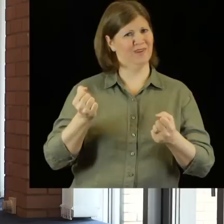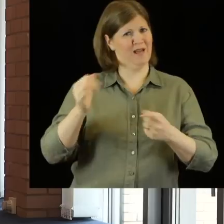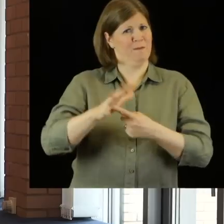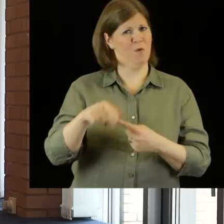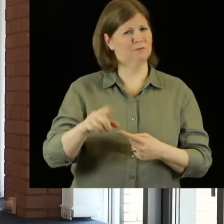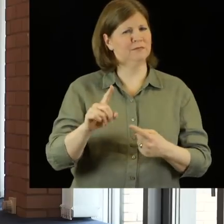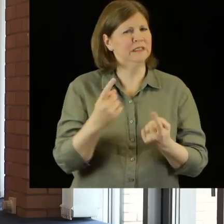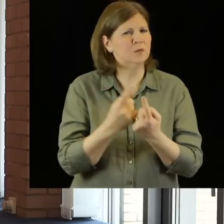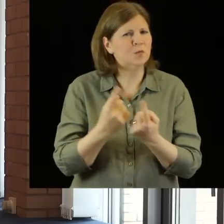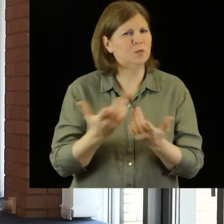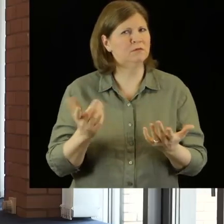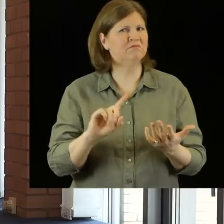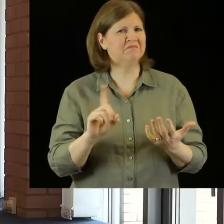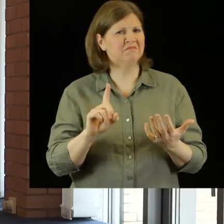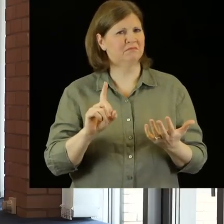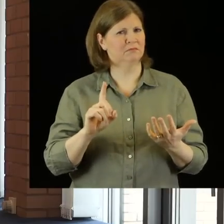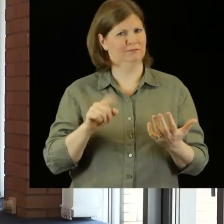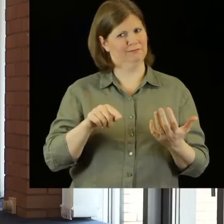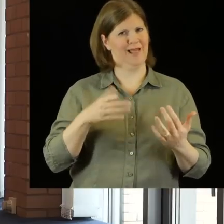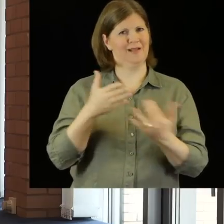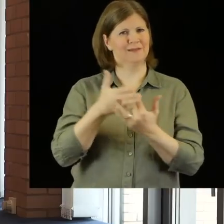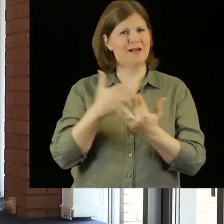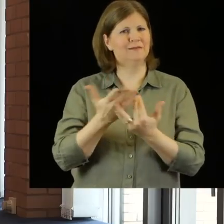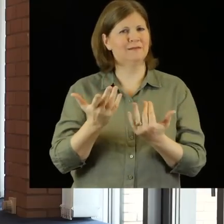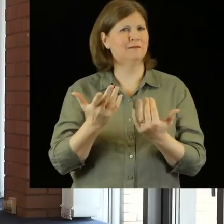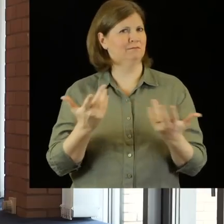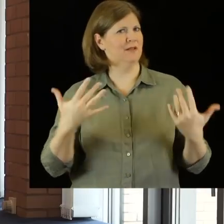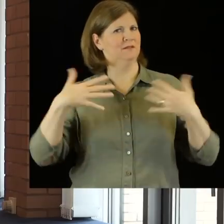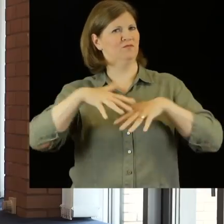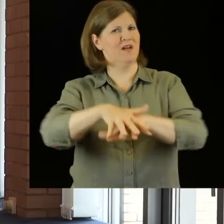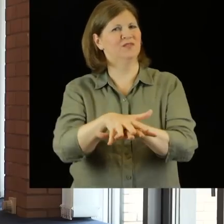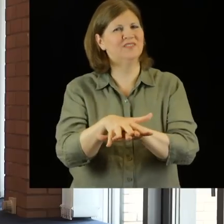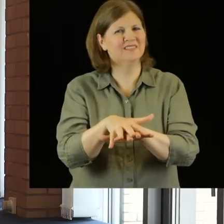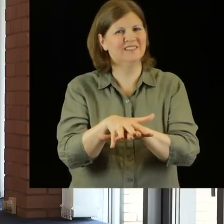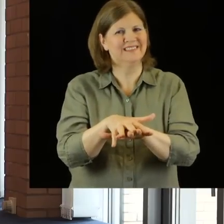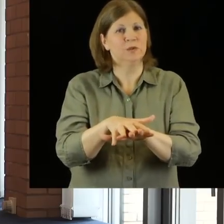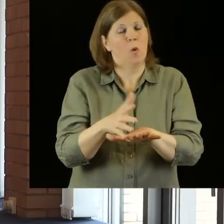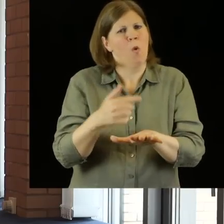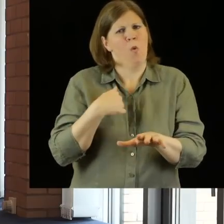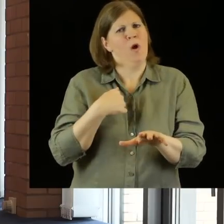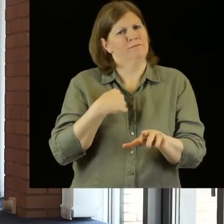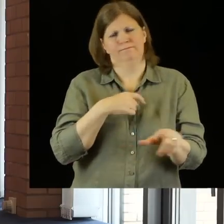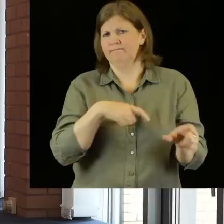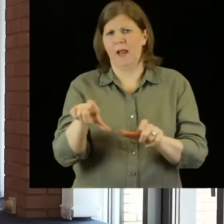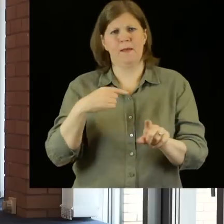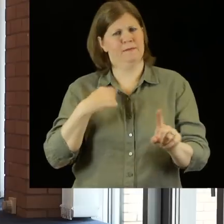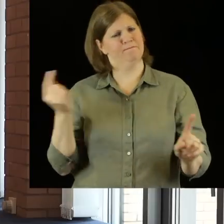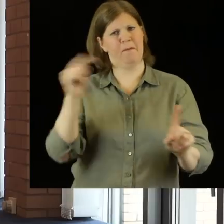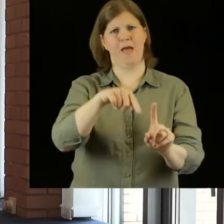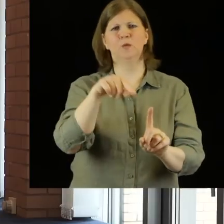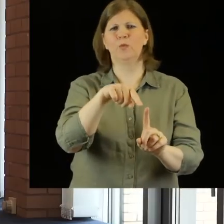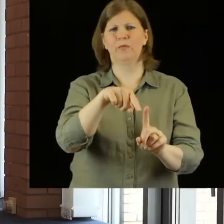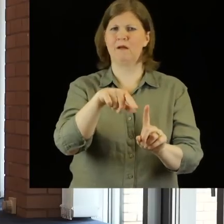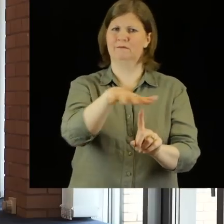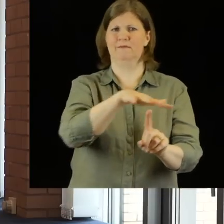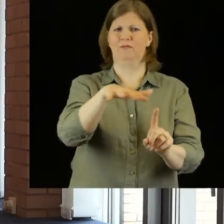It addresses really important issues around access and integration.